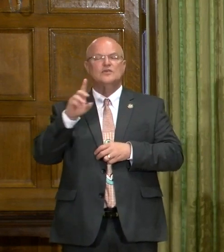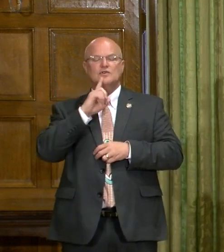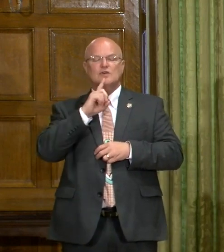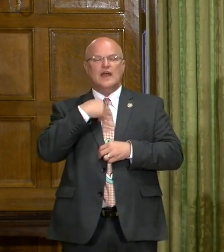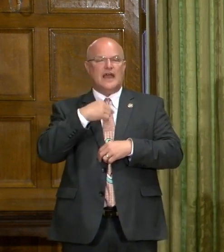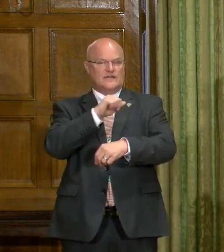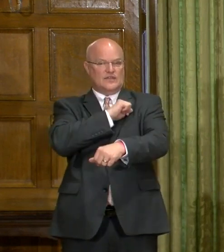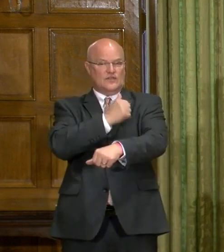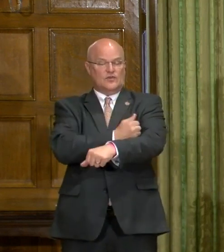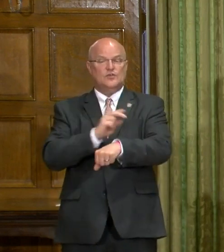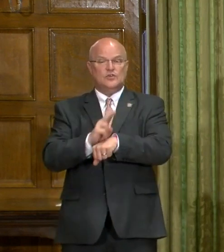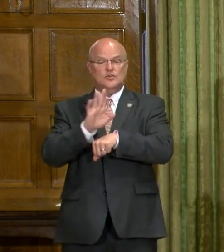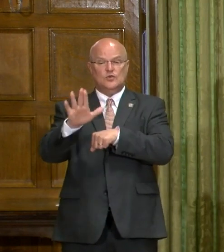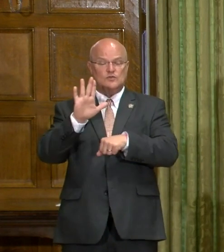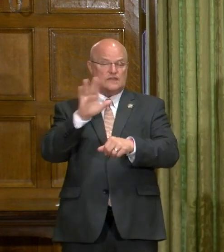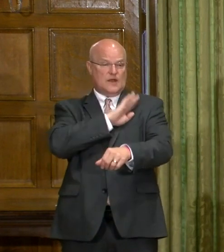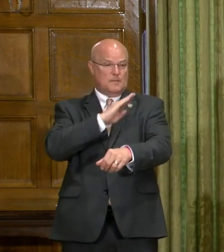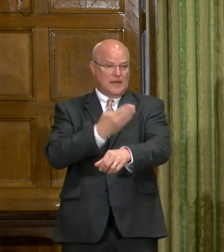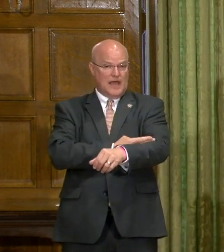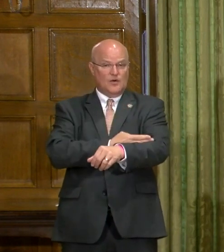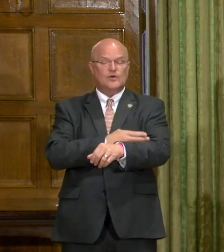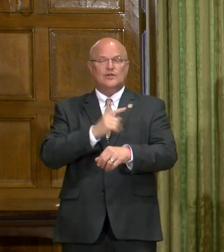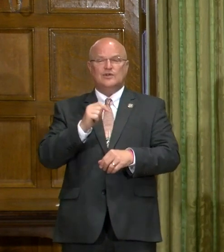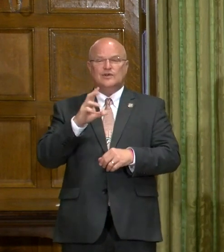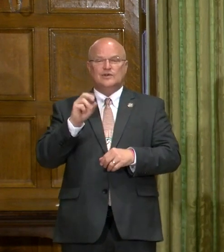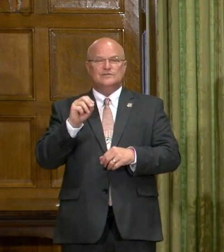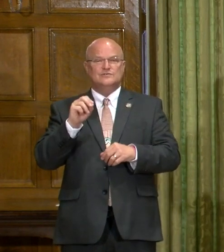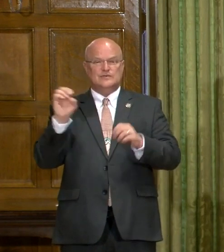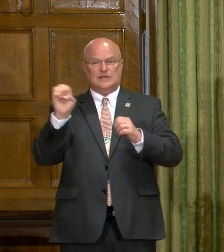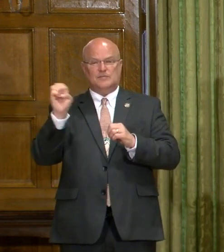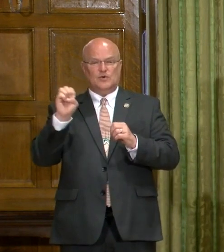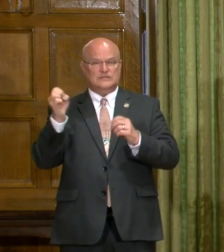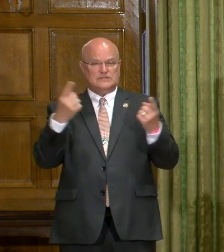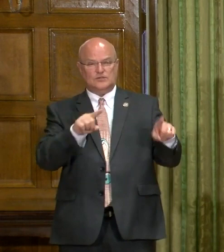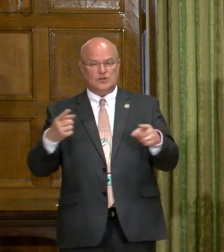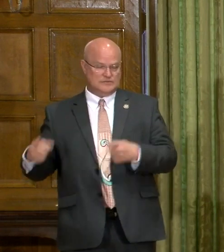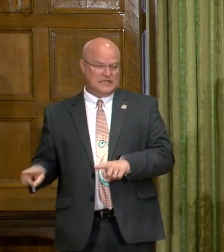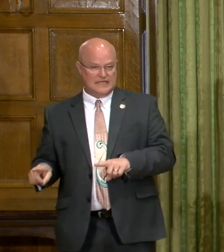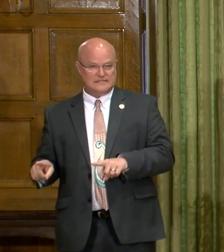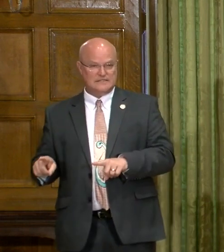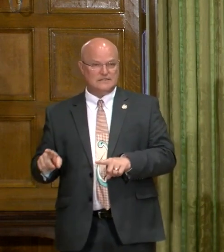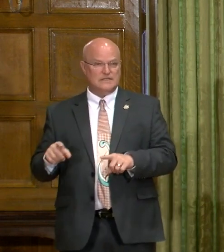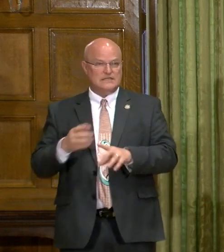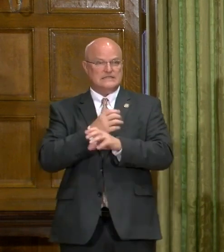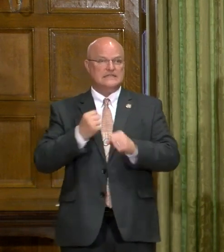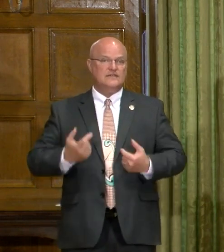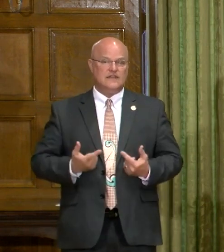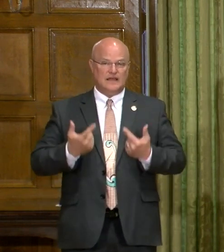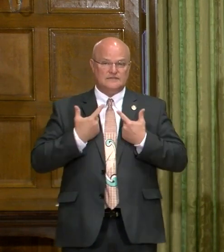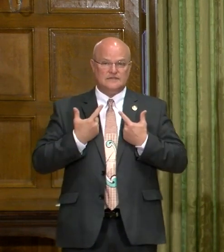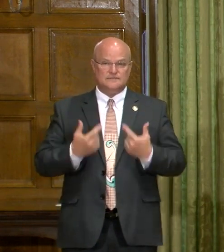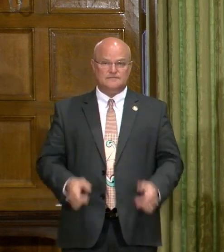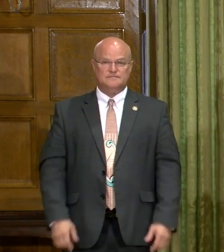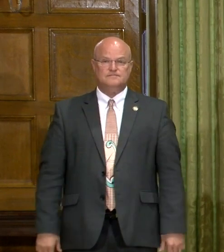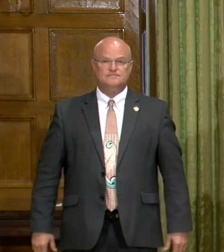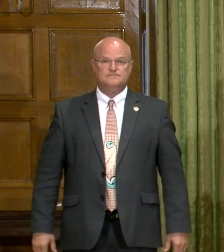certainly have the authority to use their executive power in emergency circumstances to save lives.